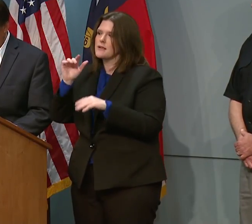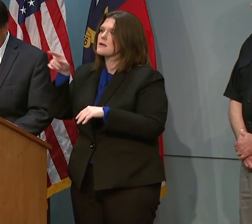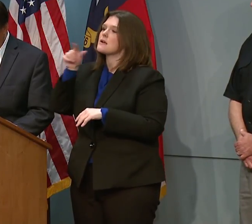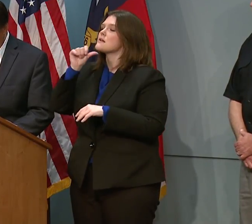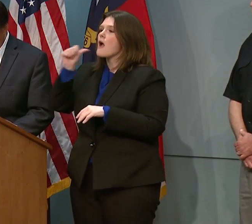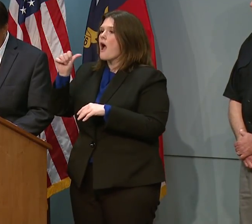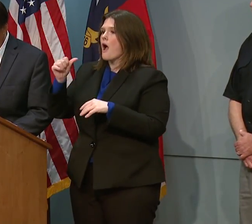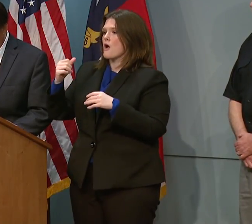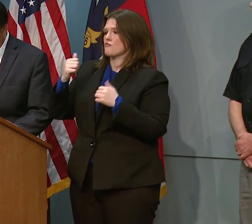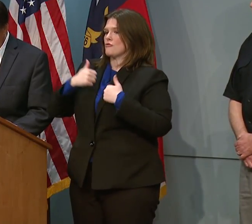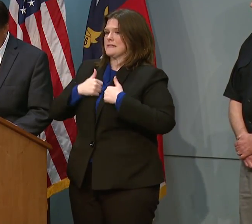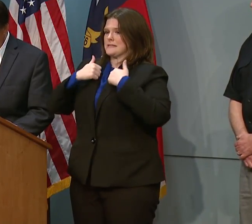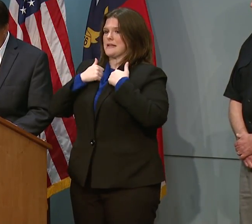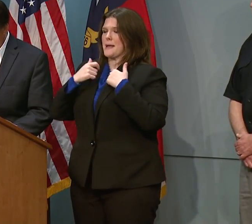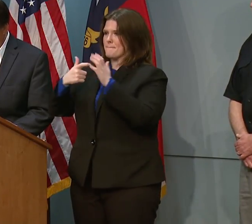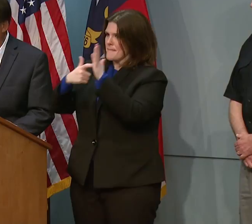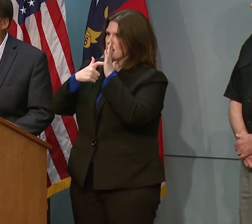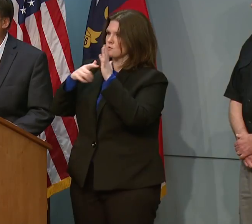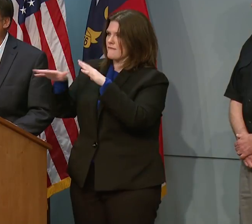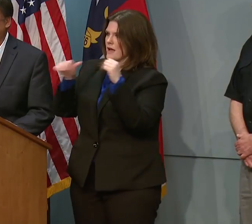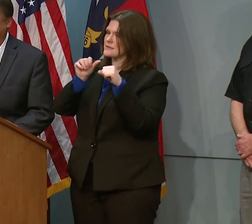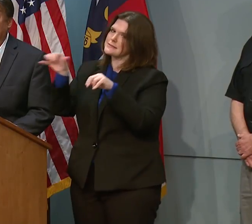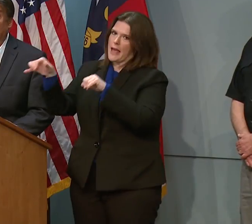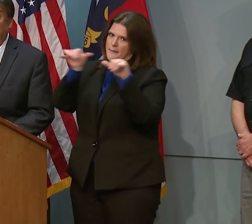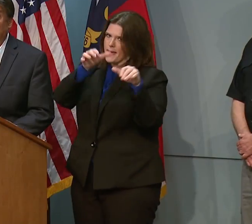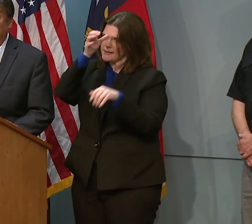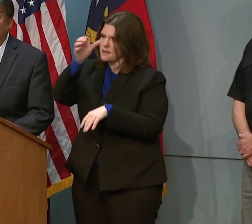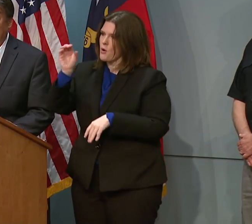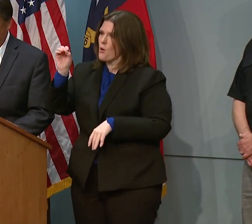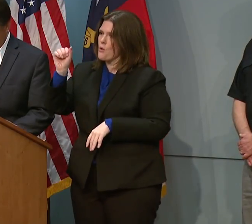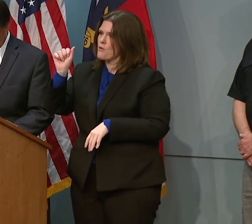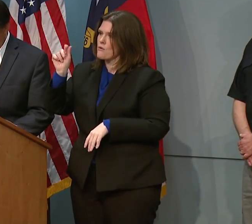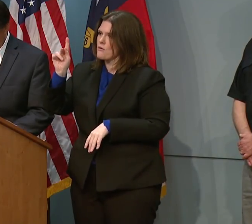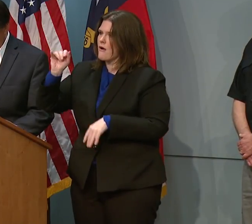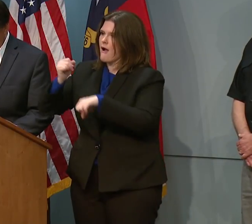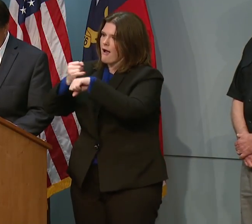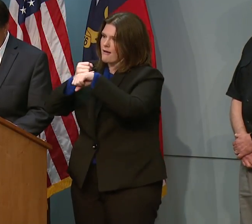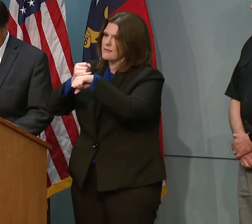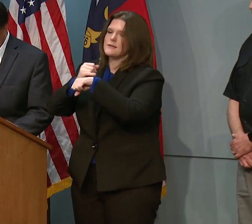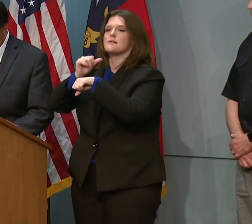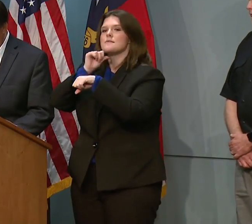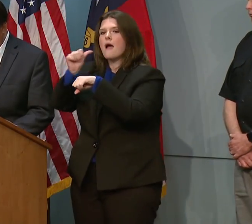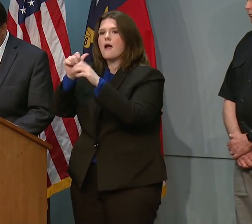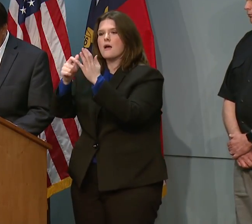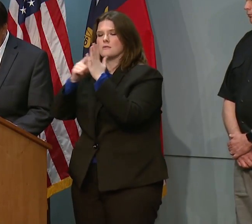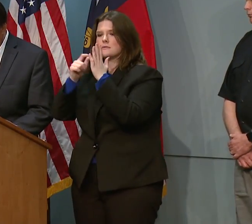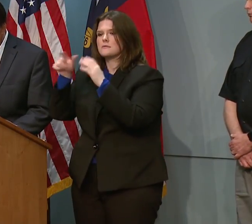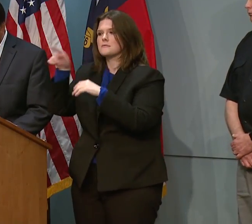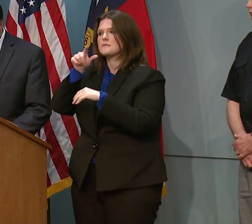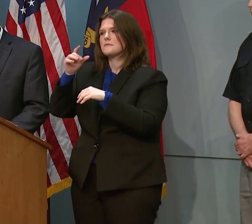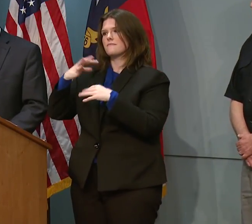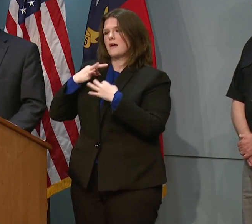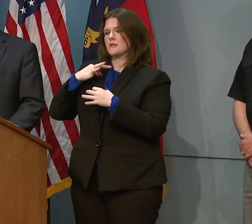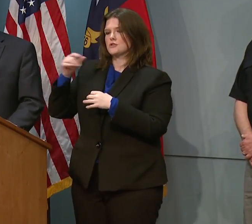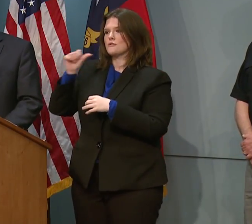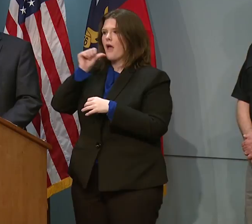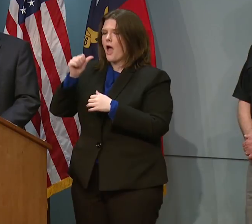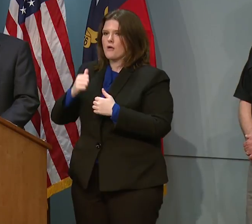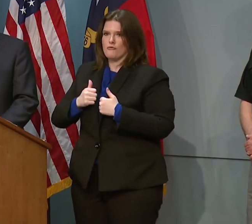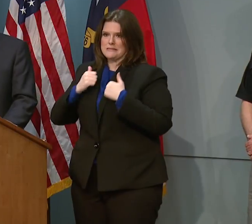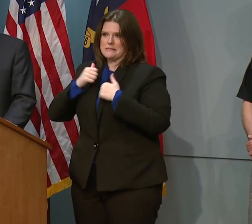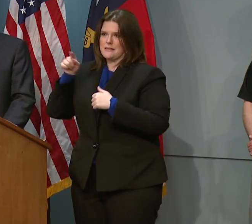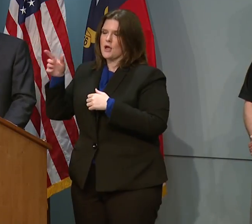mandatory evacuation. The same with Oak Island, non-resident mandatory evacuation. We're still waiting to hear from Ocean Isle